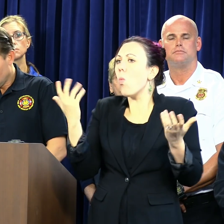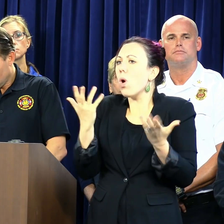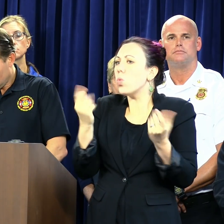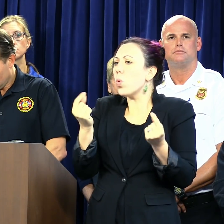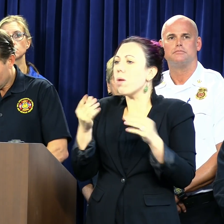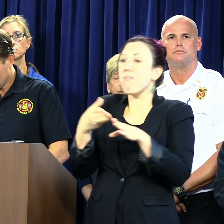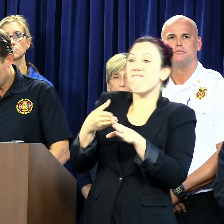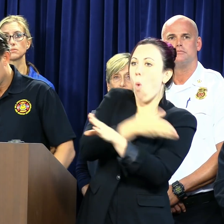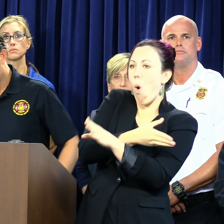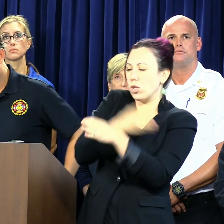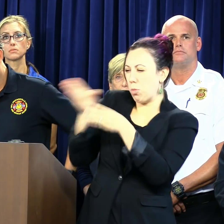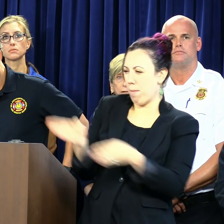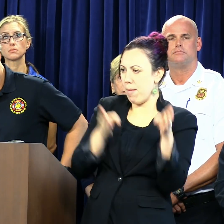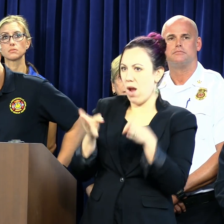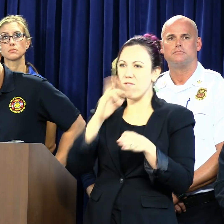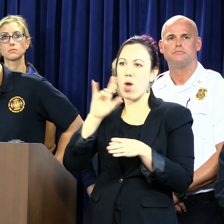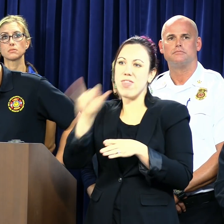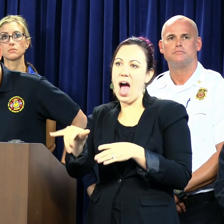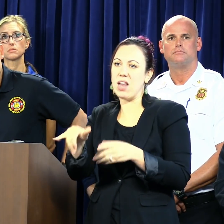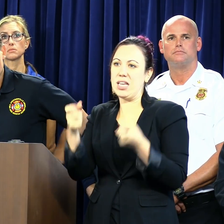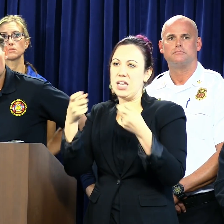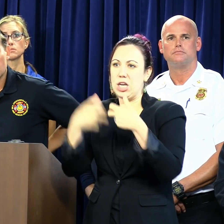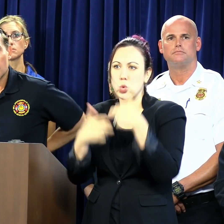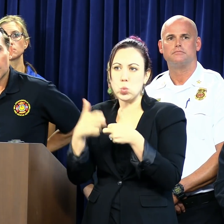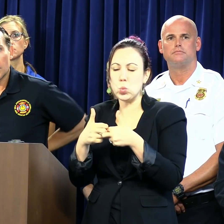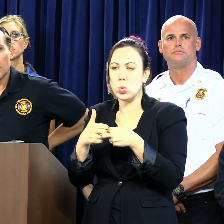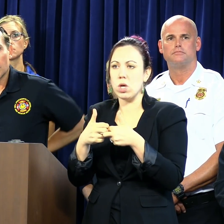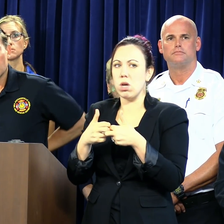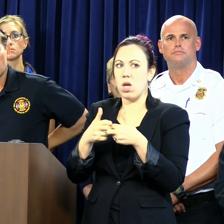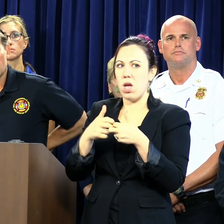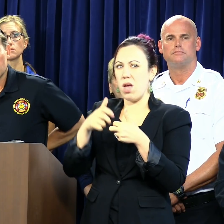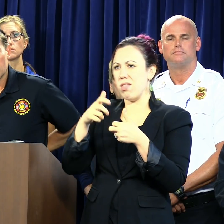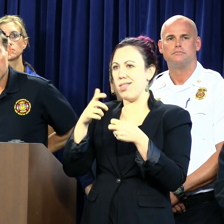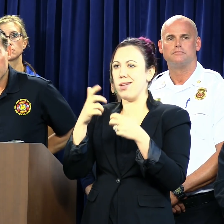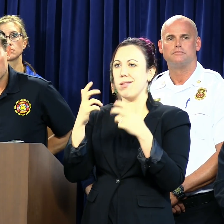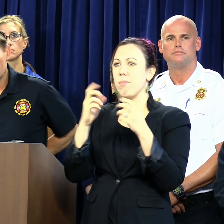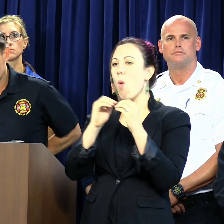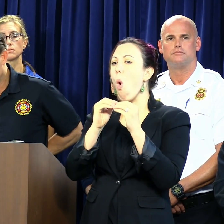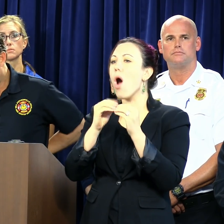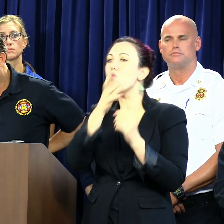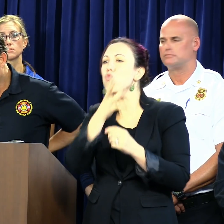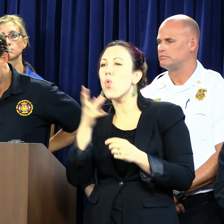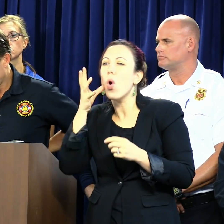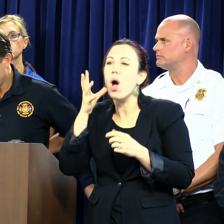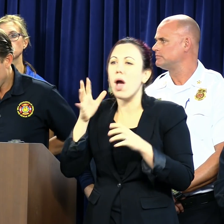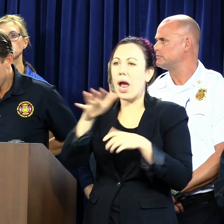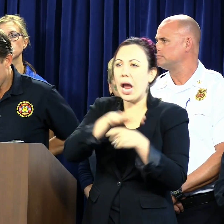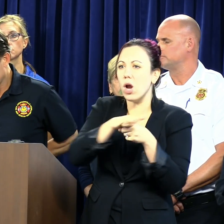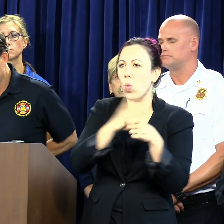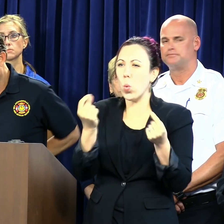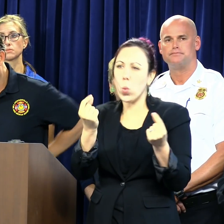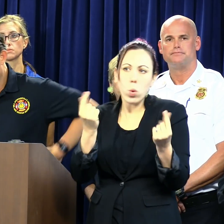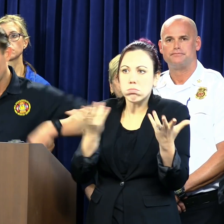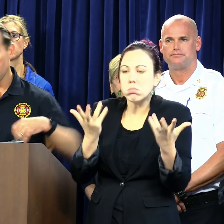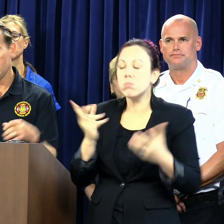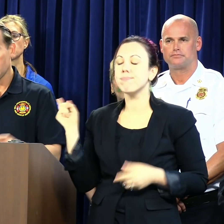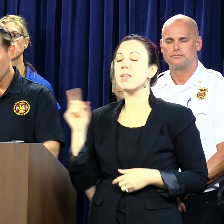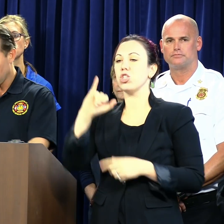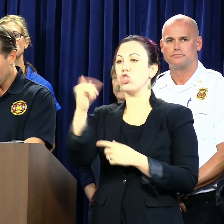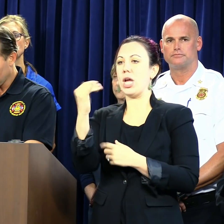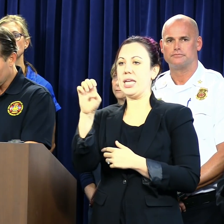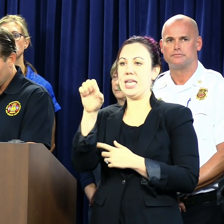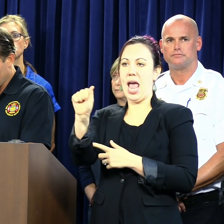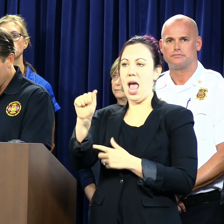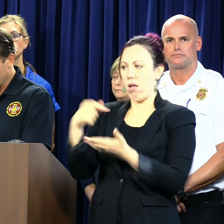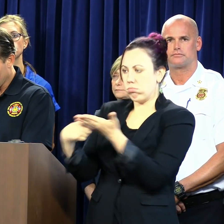of get ready for these inevitable issues in the wooded areas and more rural areas? Yeah, the JEA has indicated